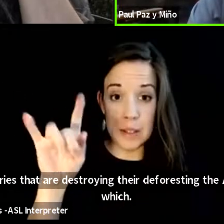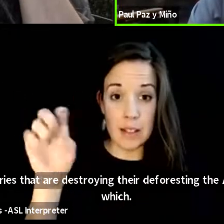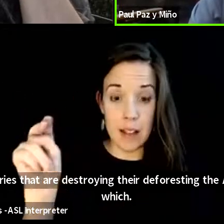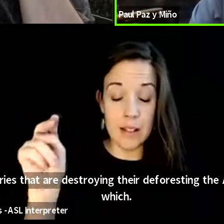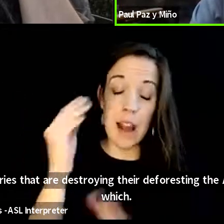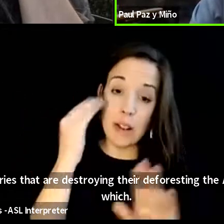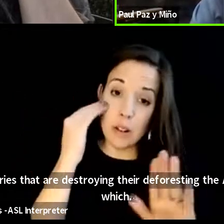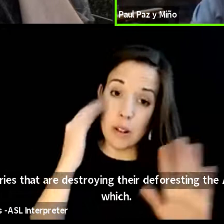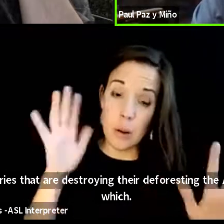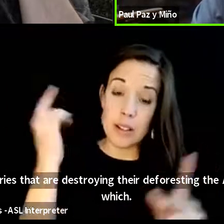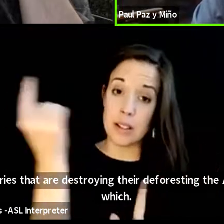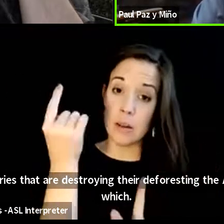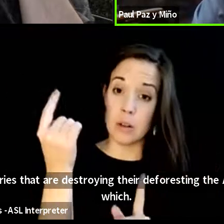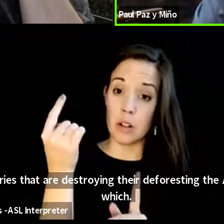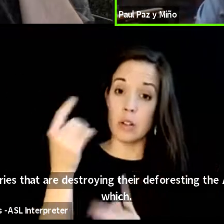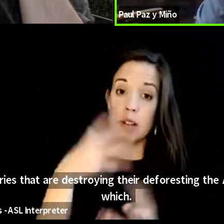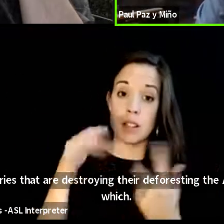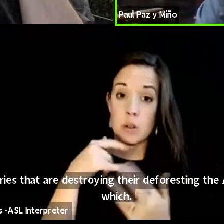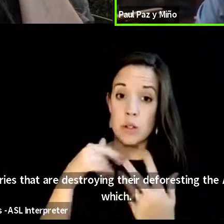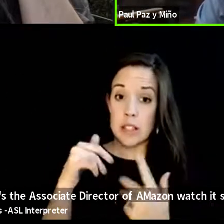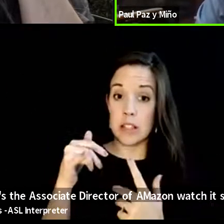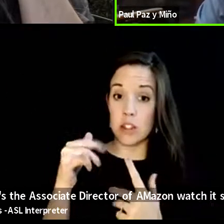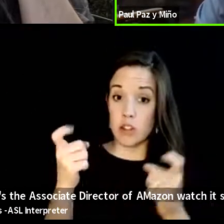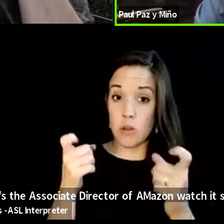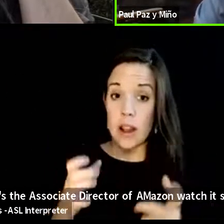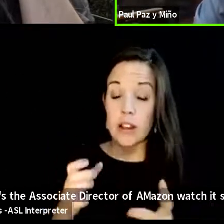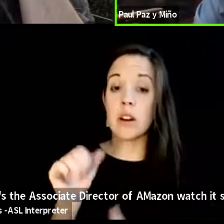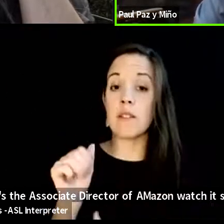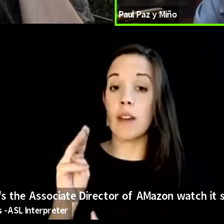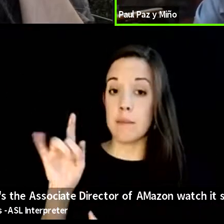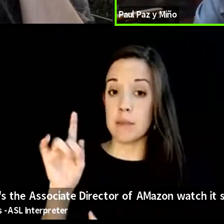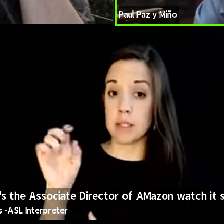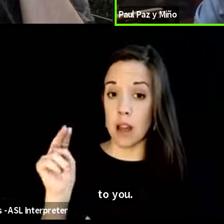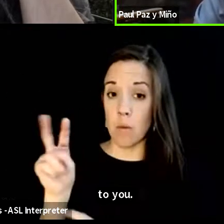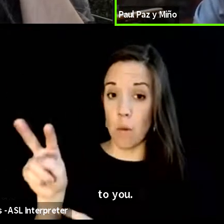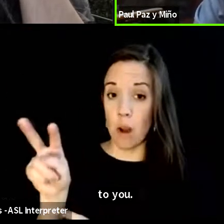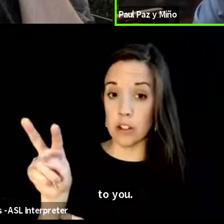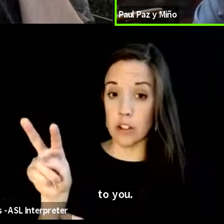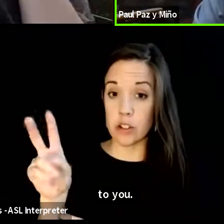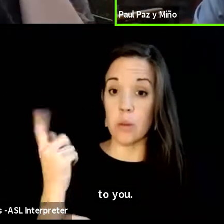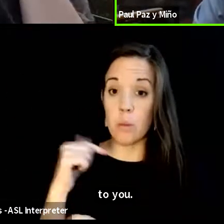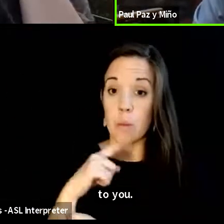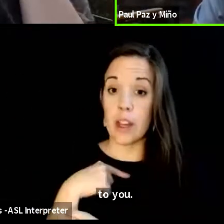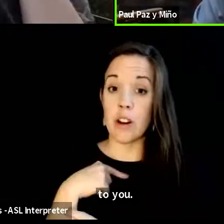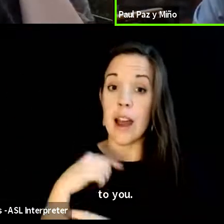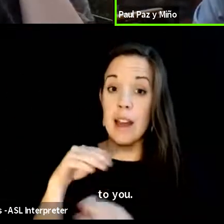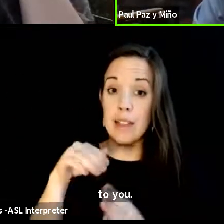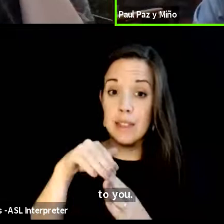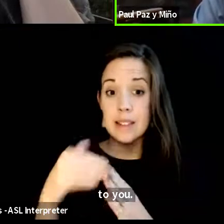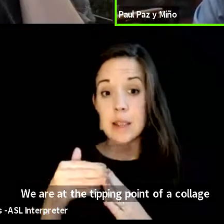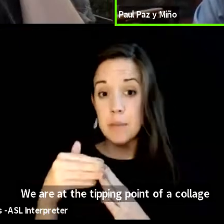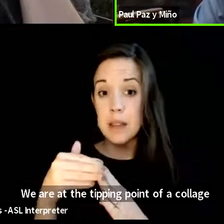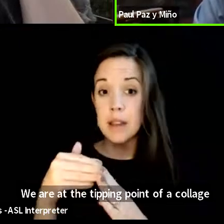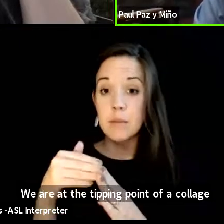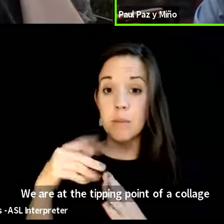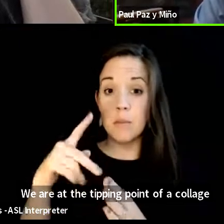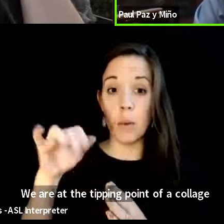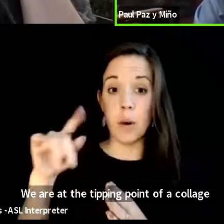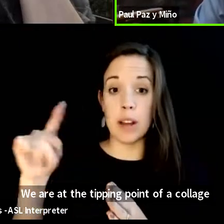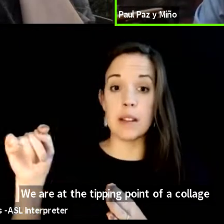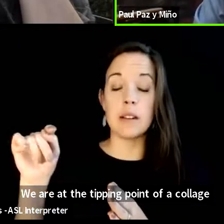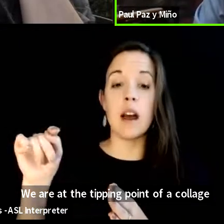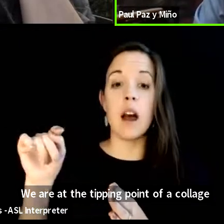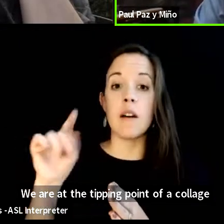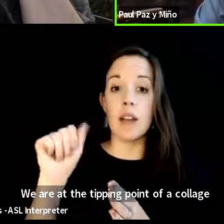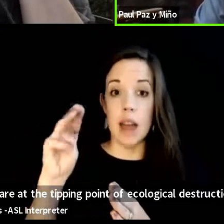someone who's the associate director of amazon watches mentioned to you we are at the tipping point of ecological destruction of the amazon